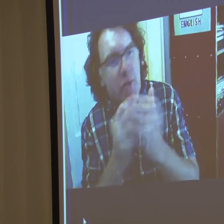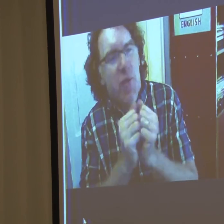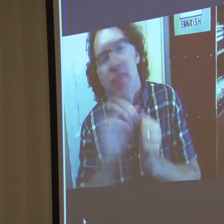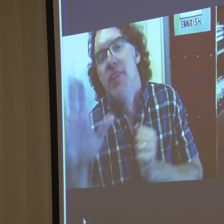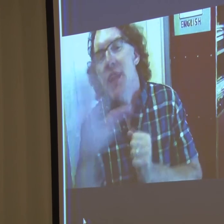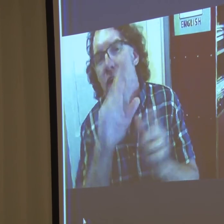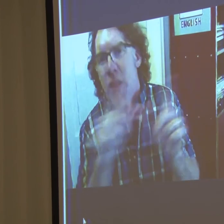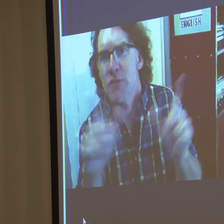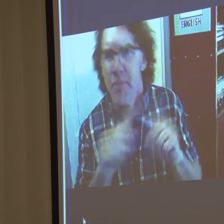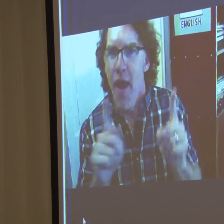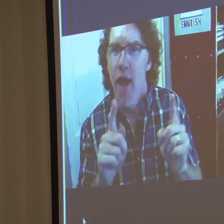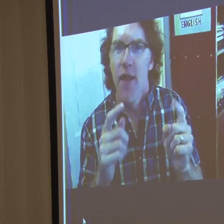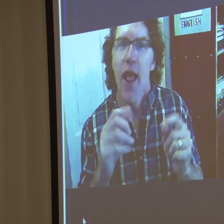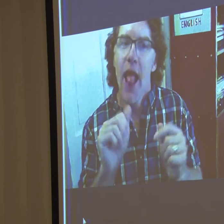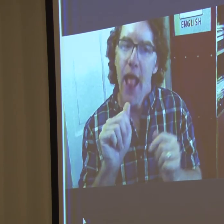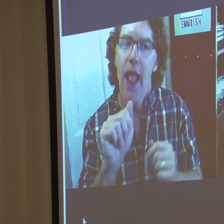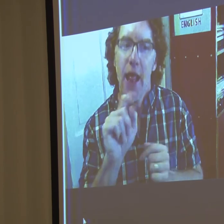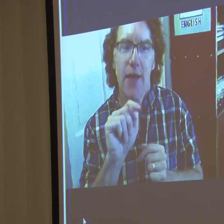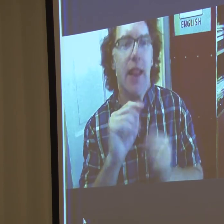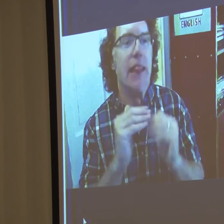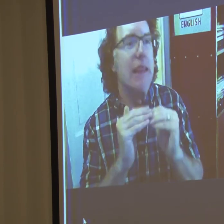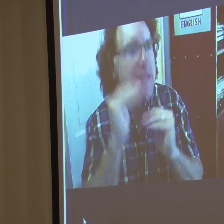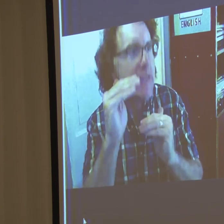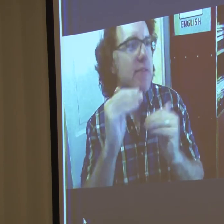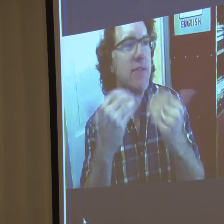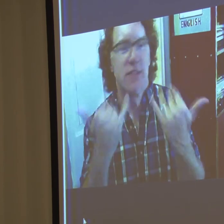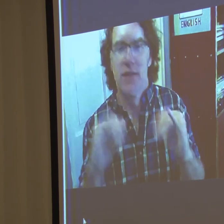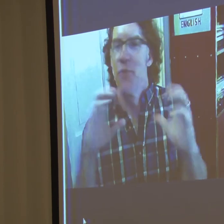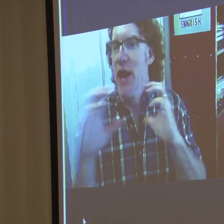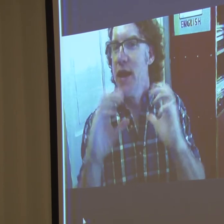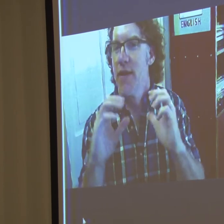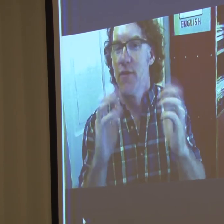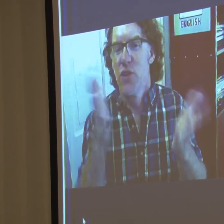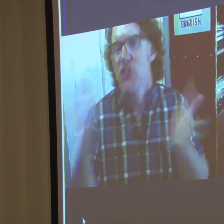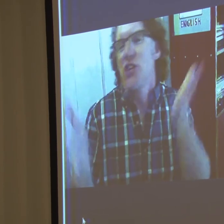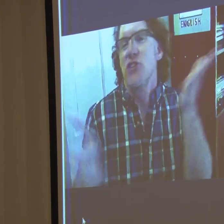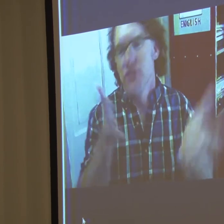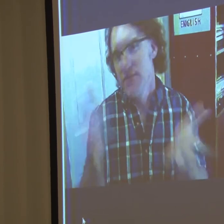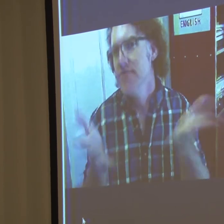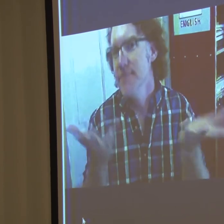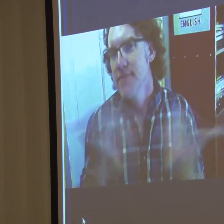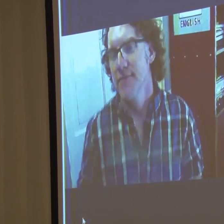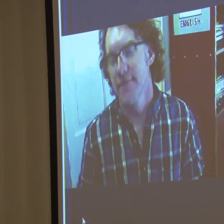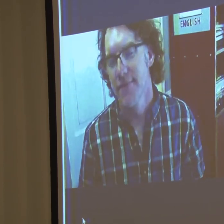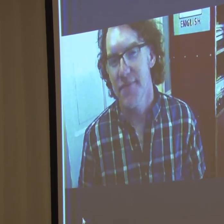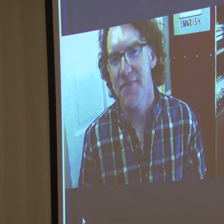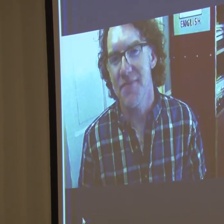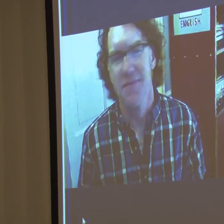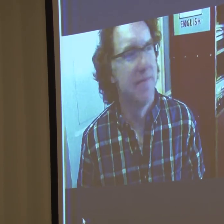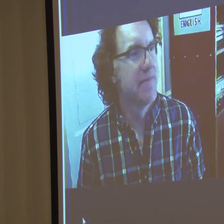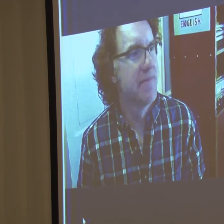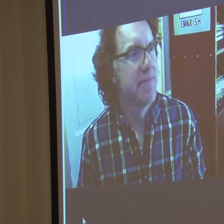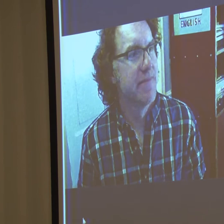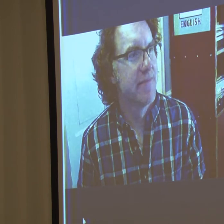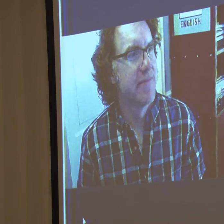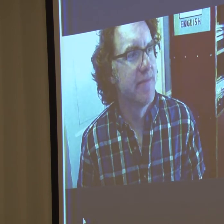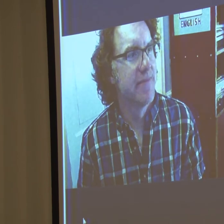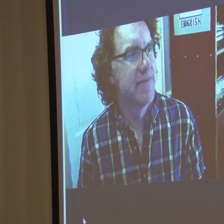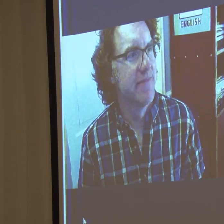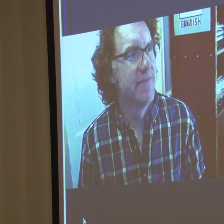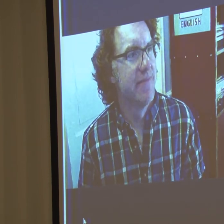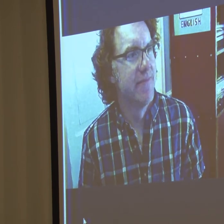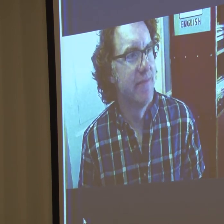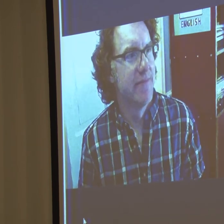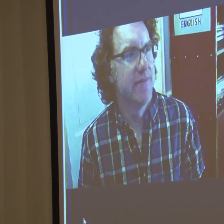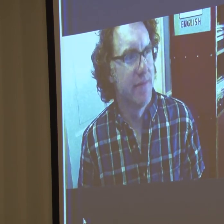I have never studied other sign languages. But, um, we are able to gesture on a